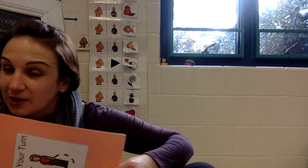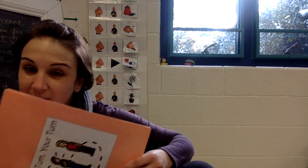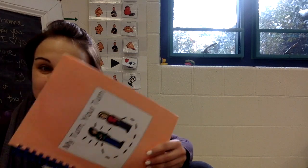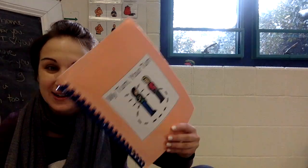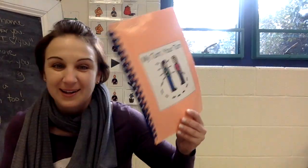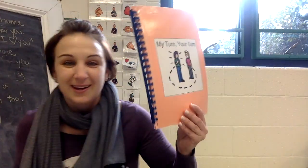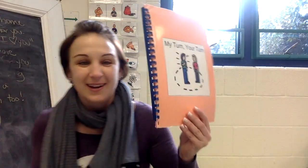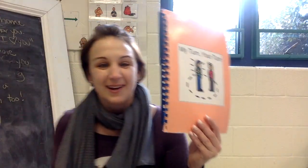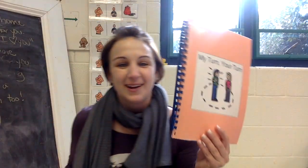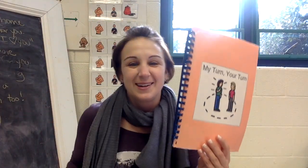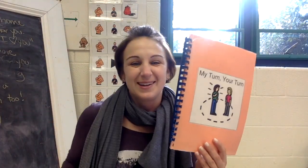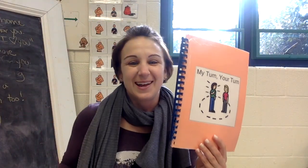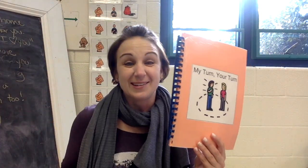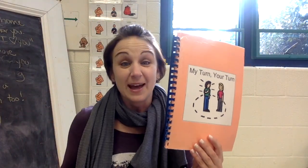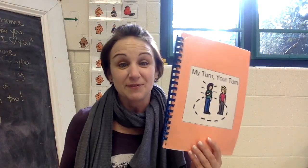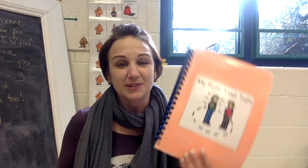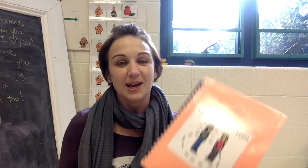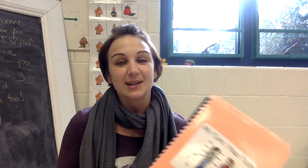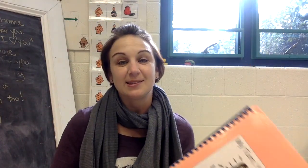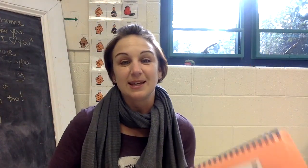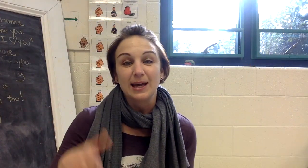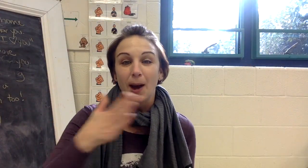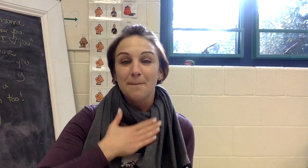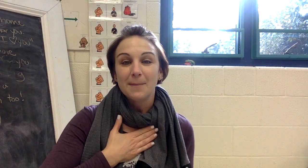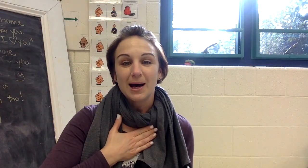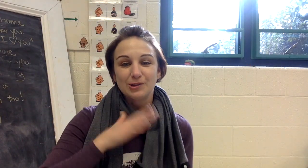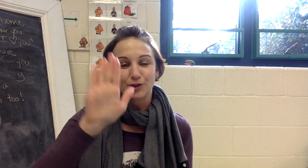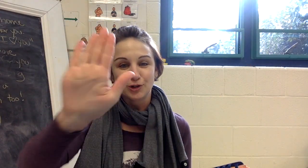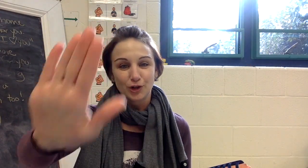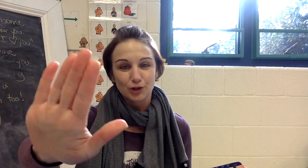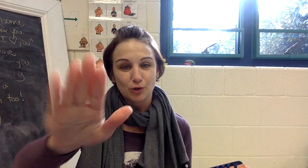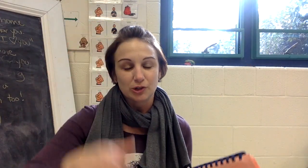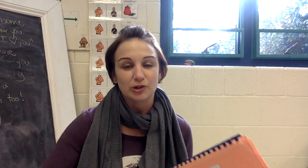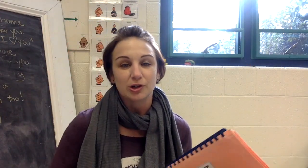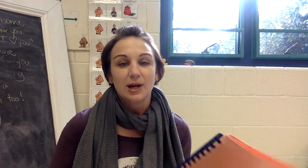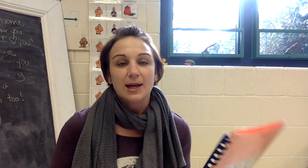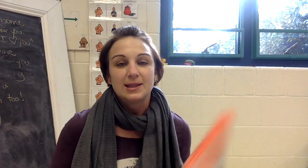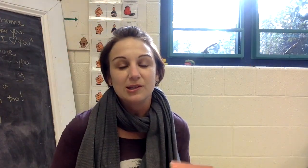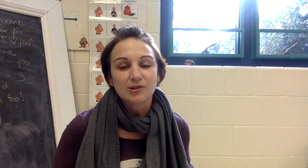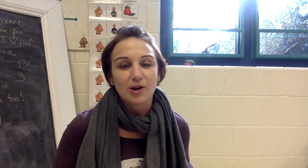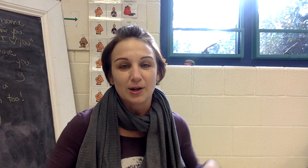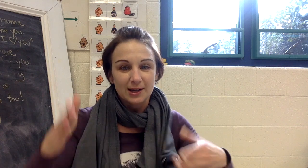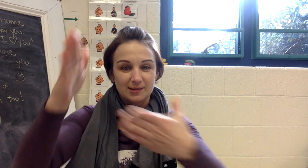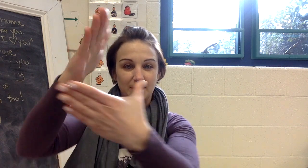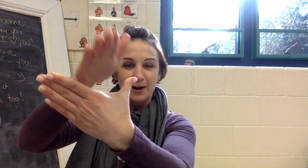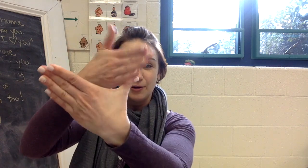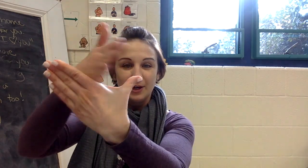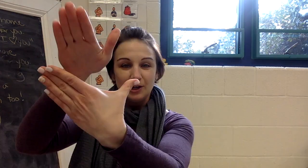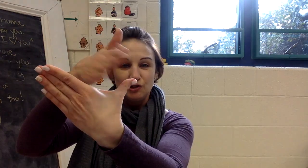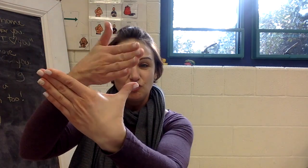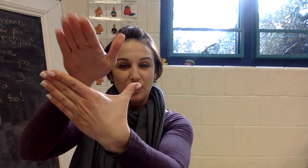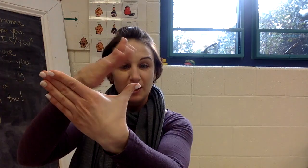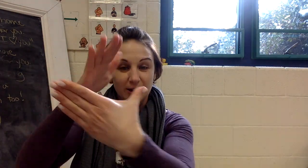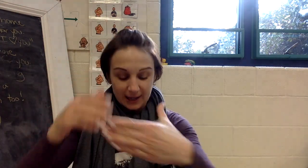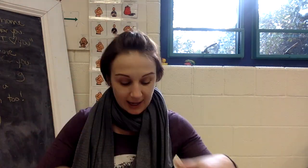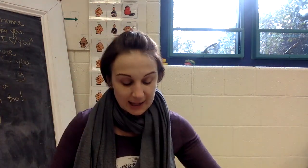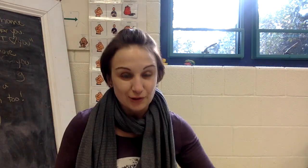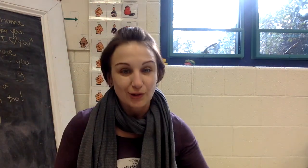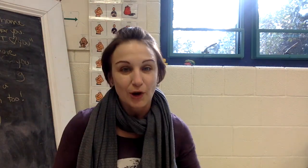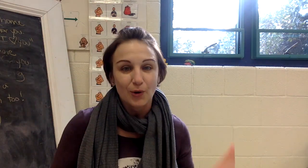get to emphasize the My Turn, Your Turn. This song is about sharing. And so